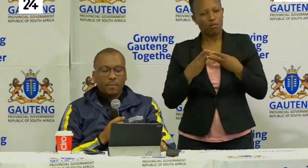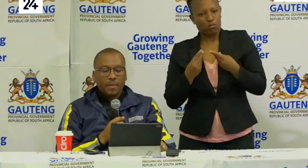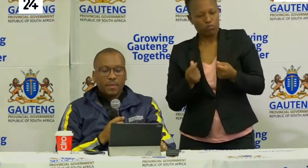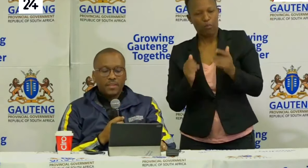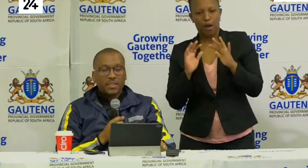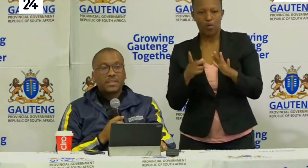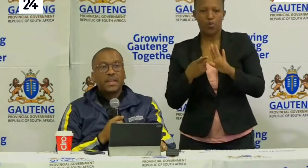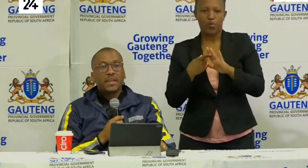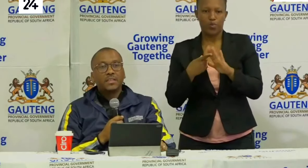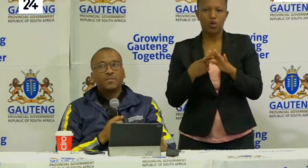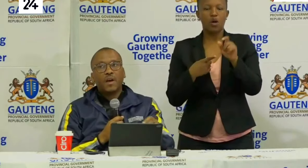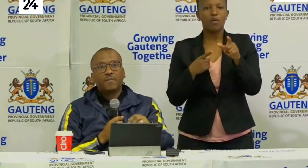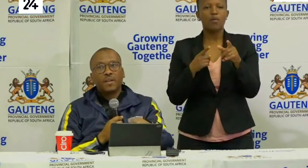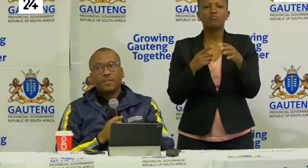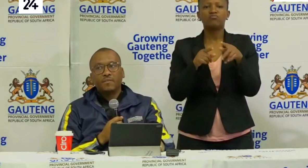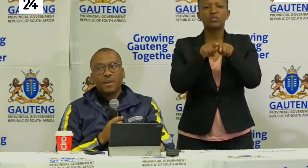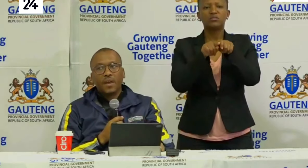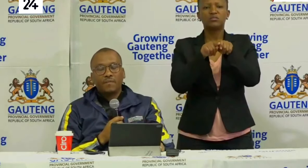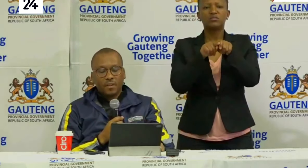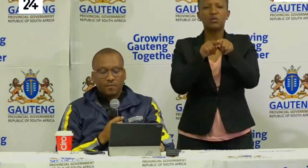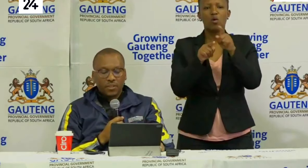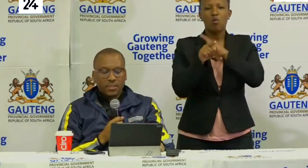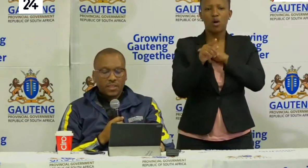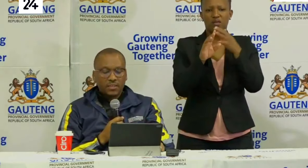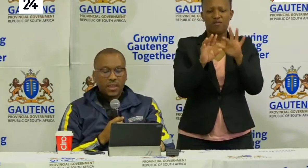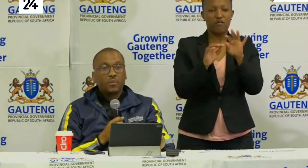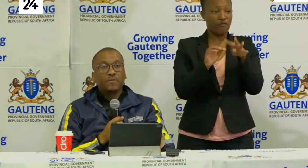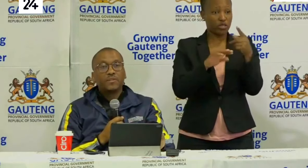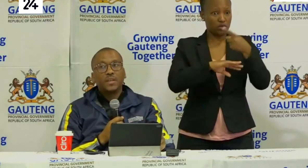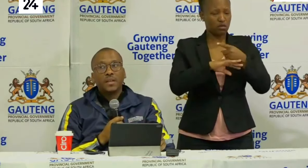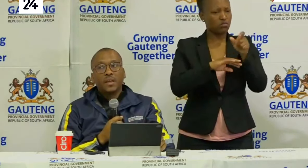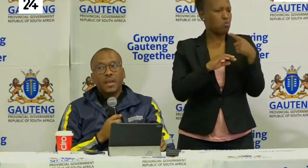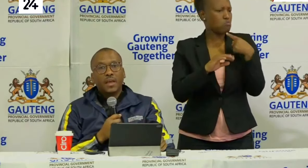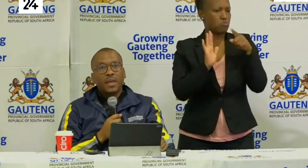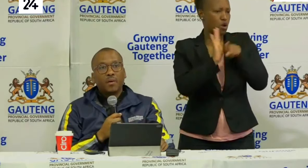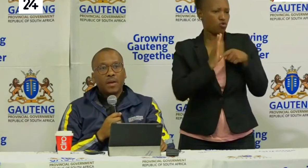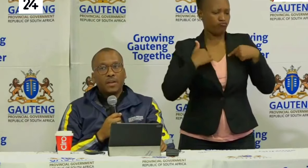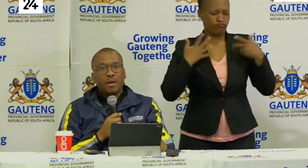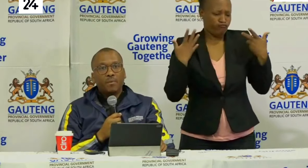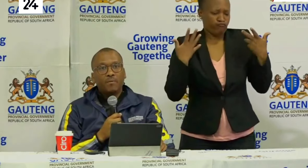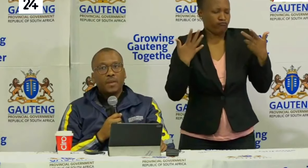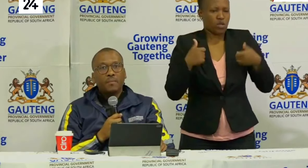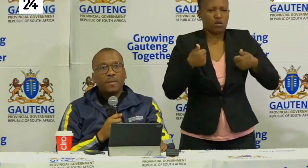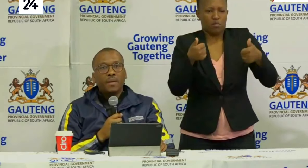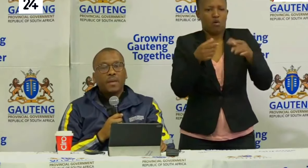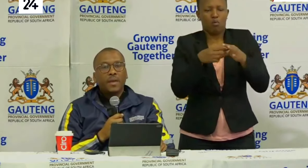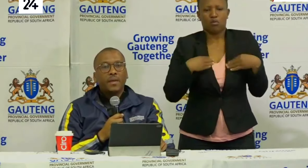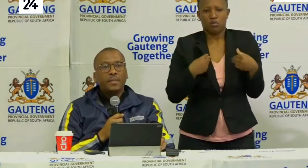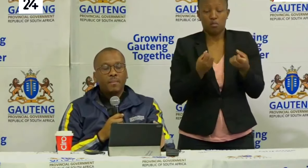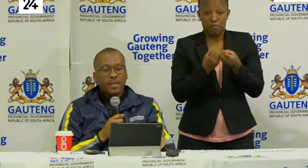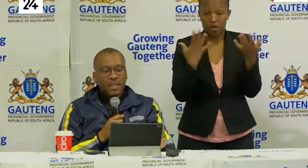test negative after the 14 days and we have seen quite a number of them.